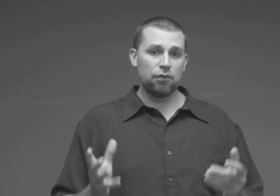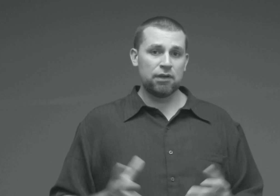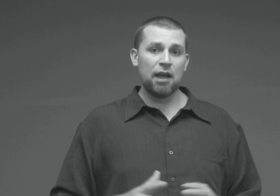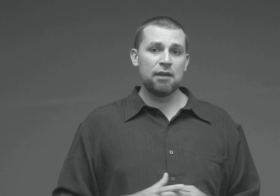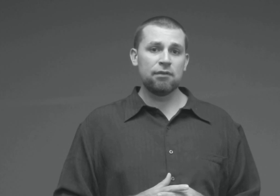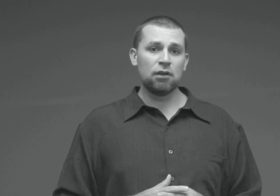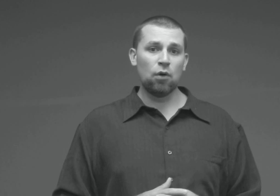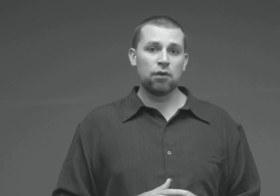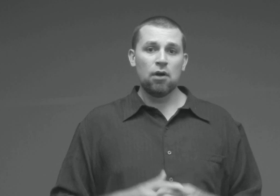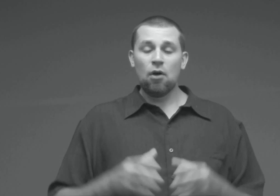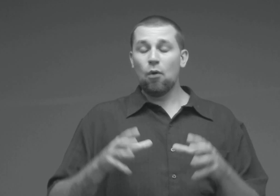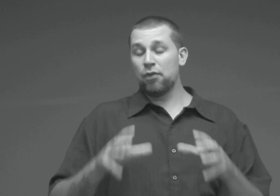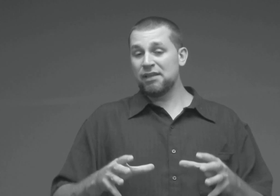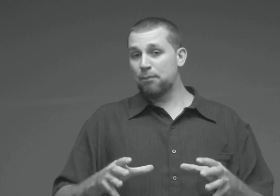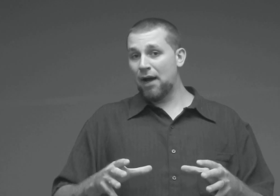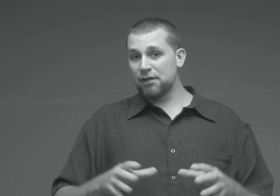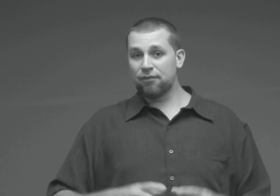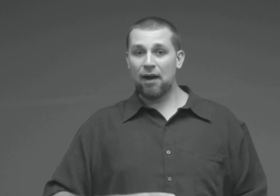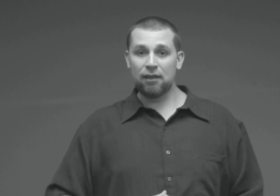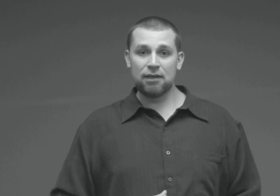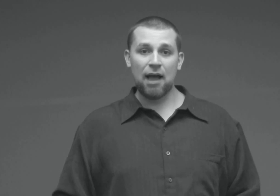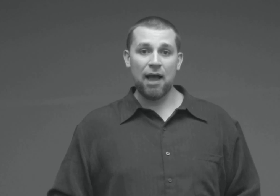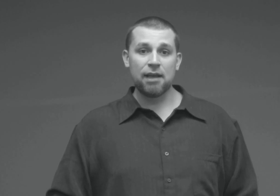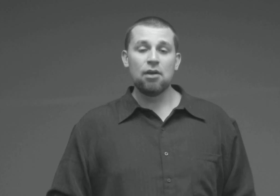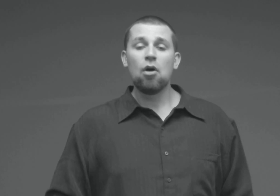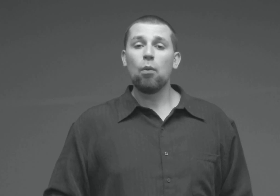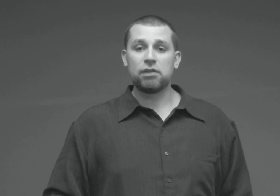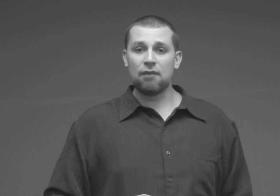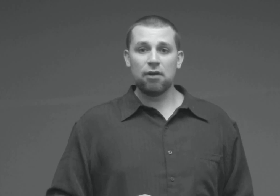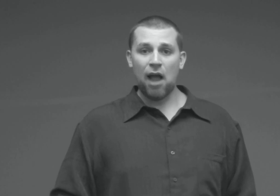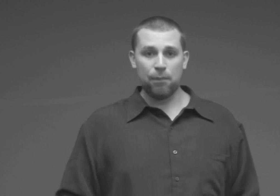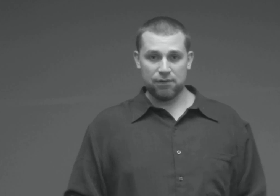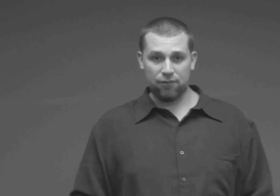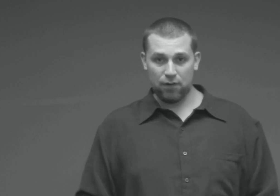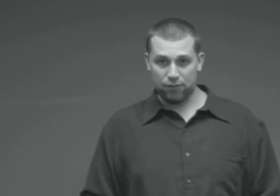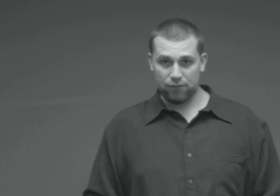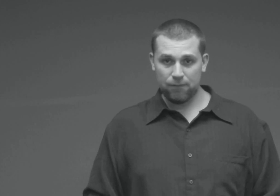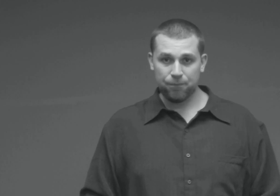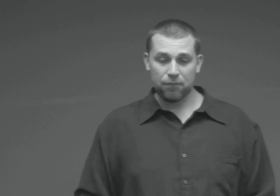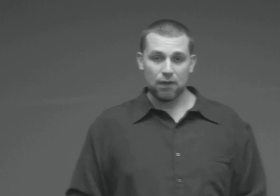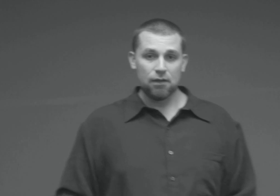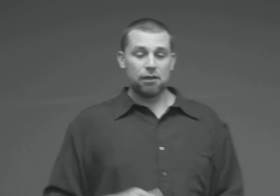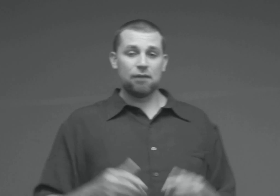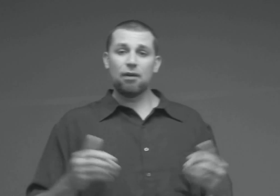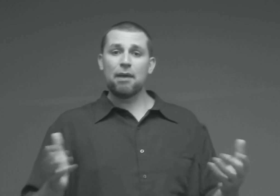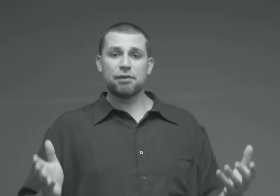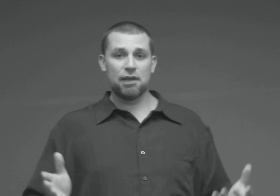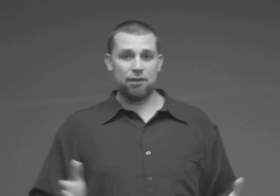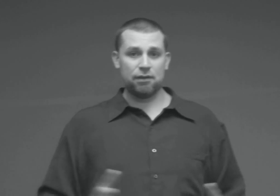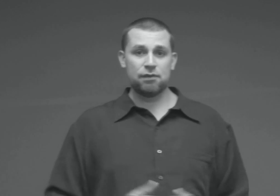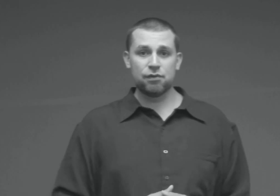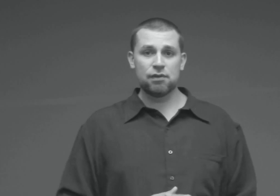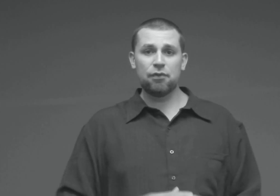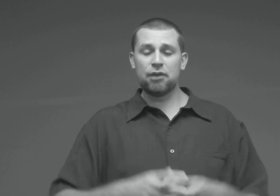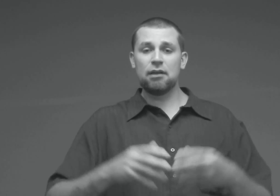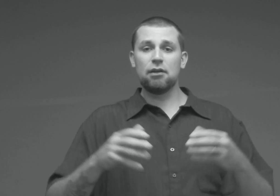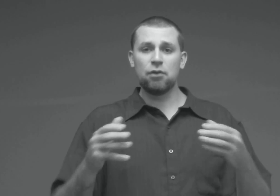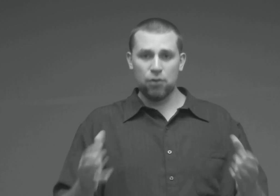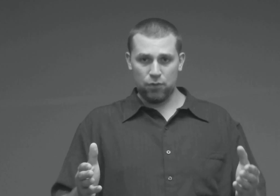the day of the Lord, or these bodies finally die, whichever happens first. And if I may say that this is nothing new,